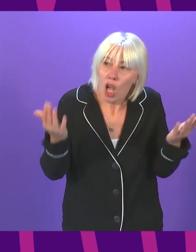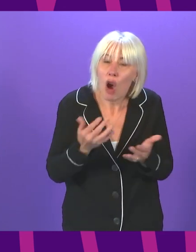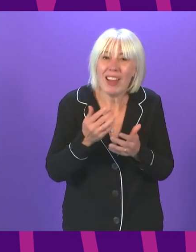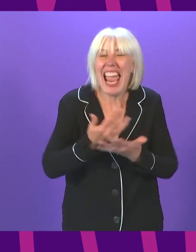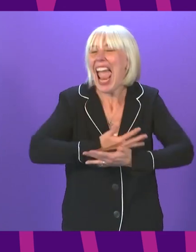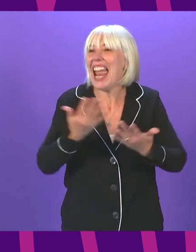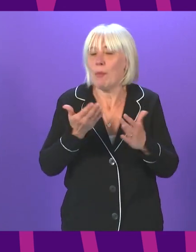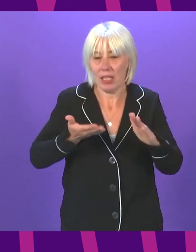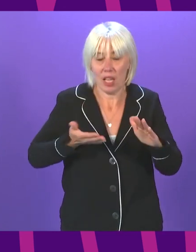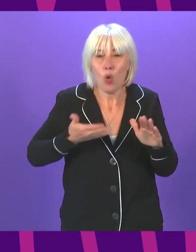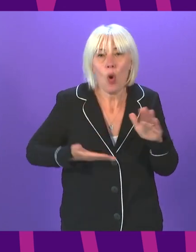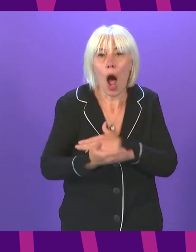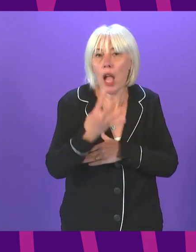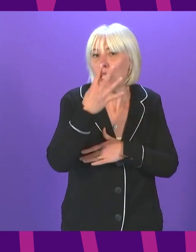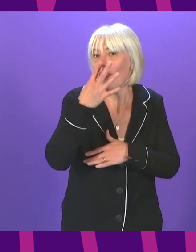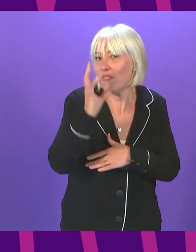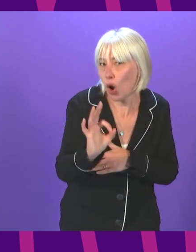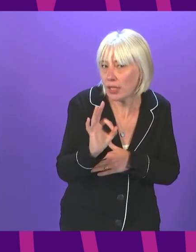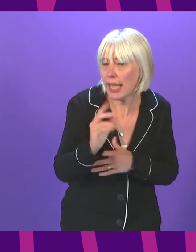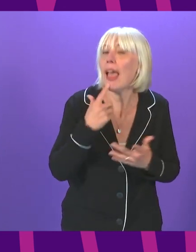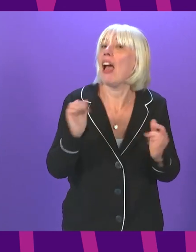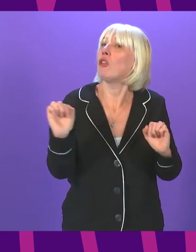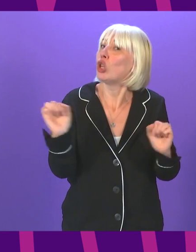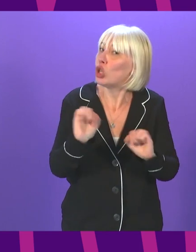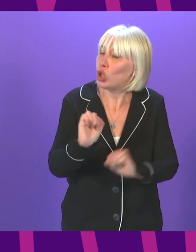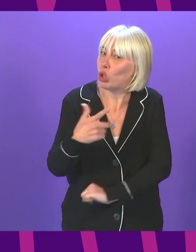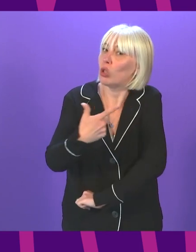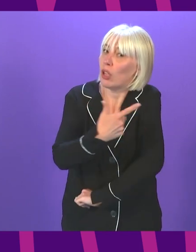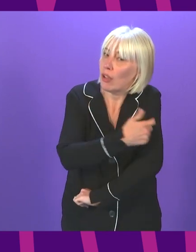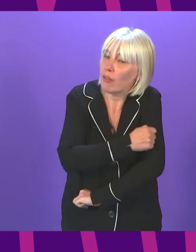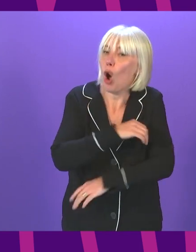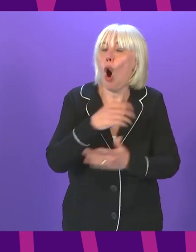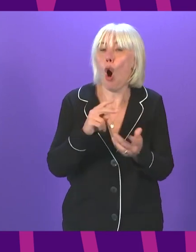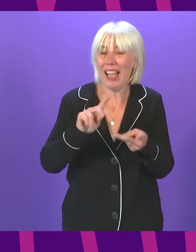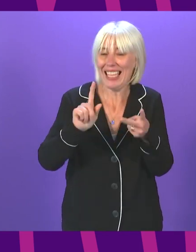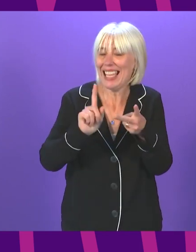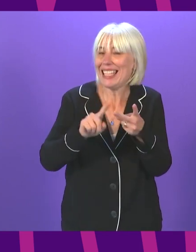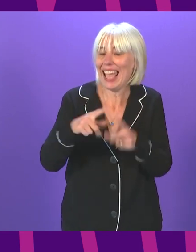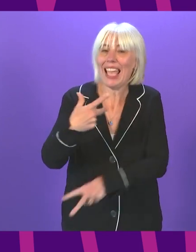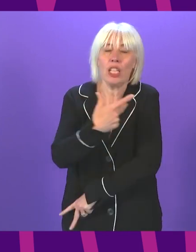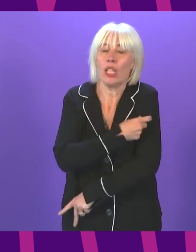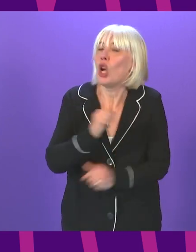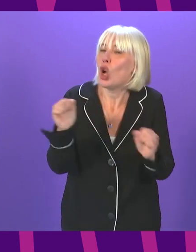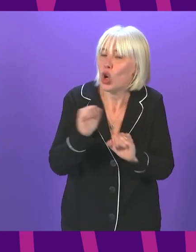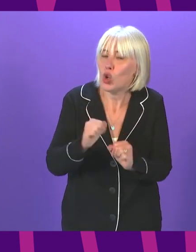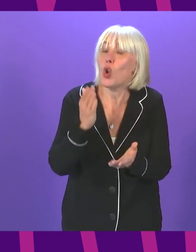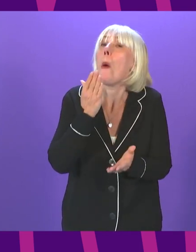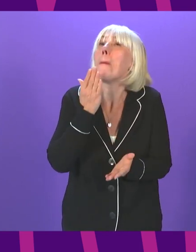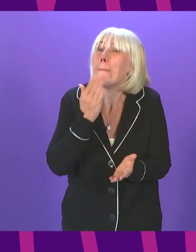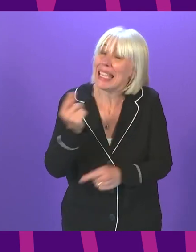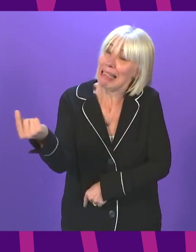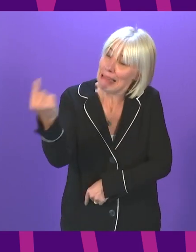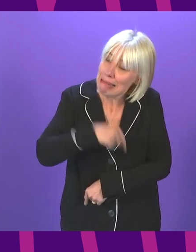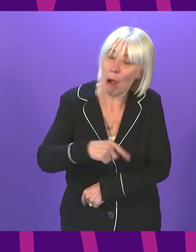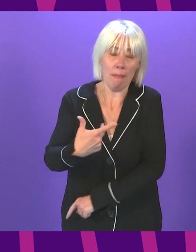40 age group who hasn't had the vaccine yet or who hasn't taken up the second dose to do so now. It really